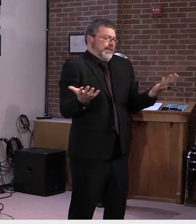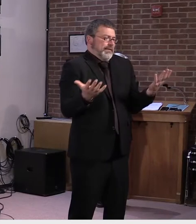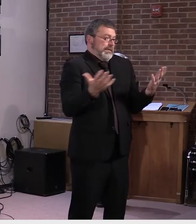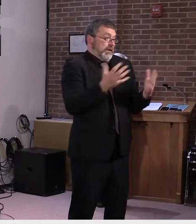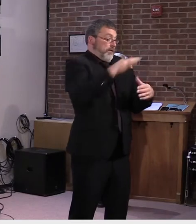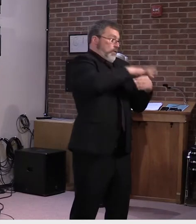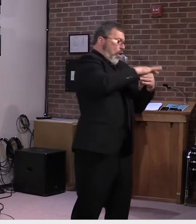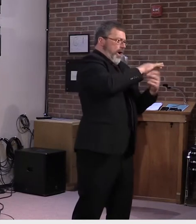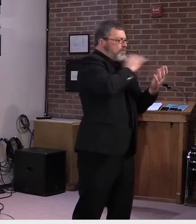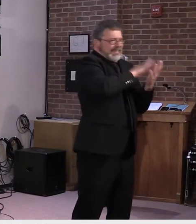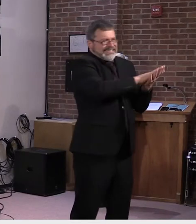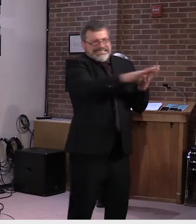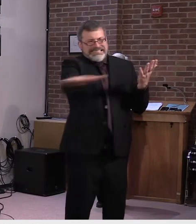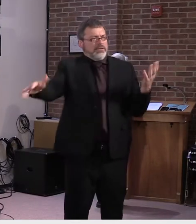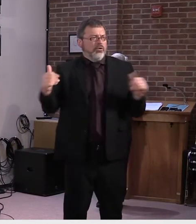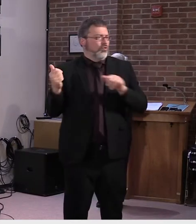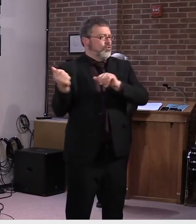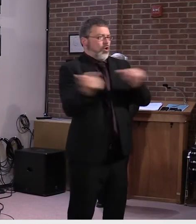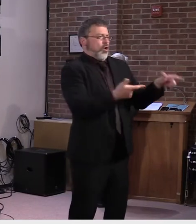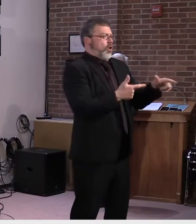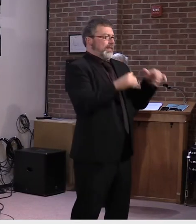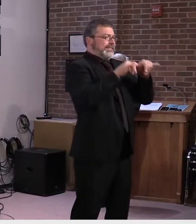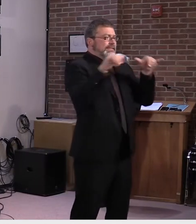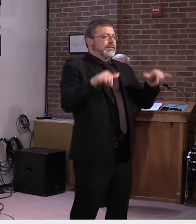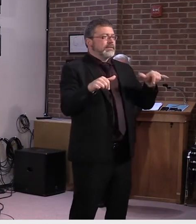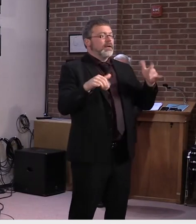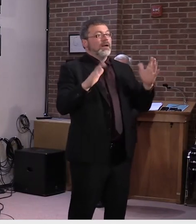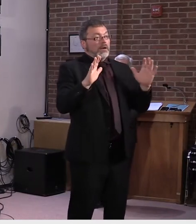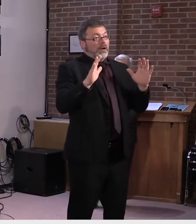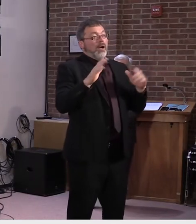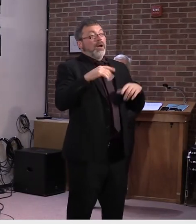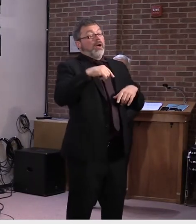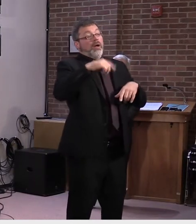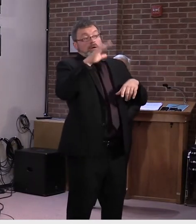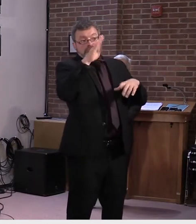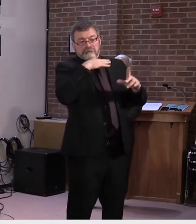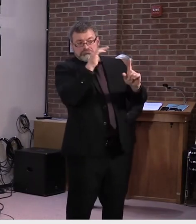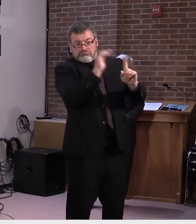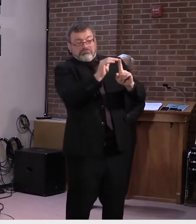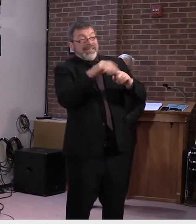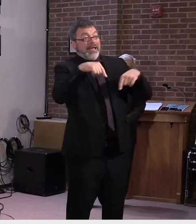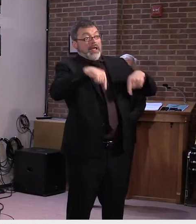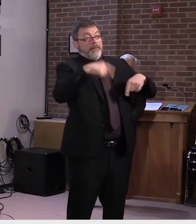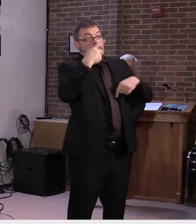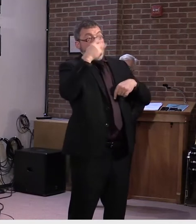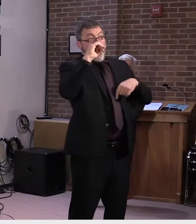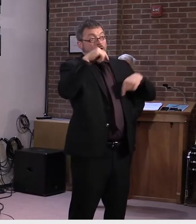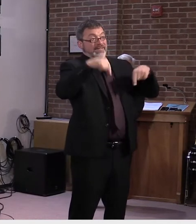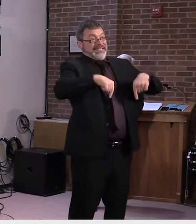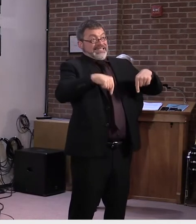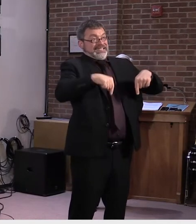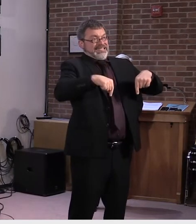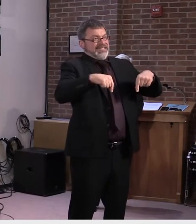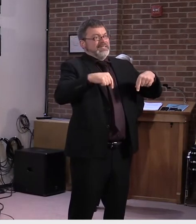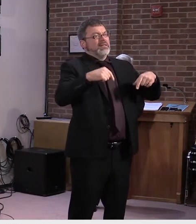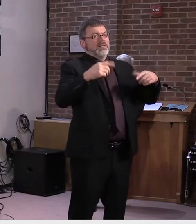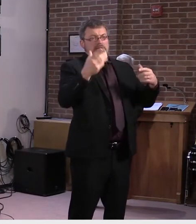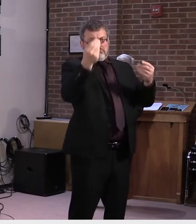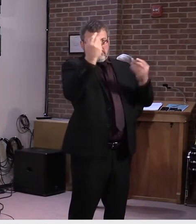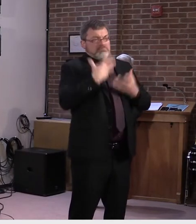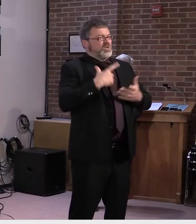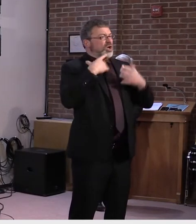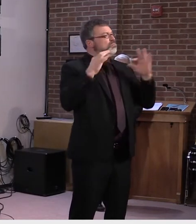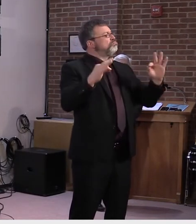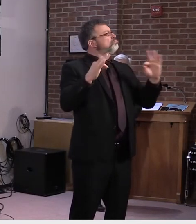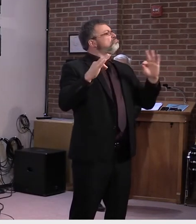I don't know if it's the postmaster in Vermont, uh, but, uh, but they thought, uh, that we would be okay, uh, here, that we wouldn't be impacted, uh, like